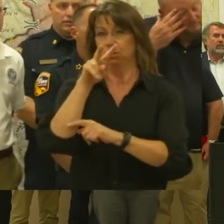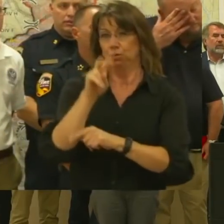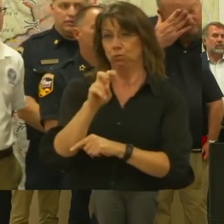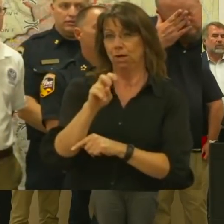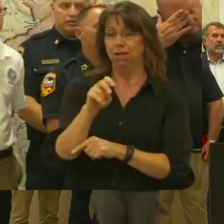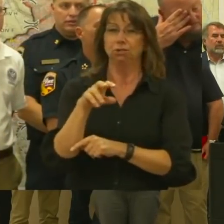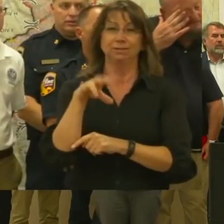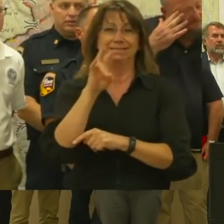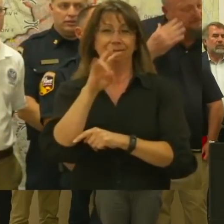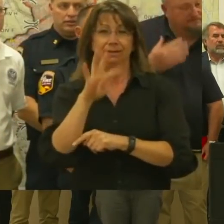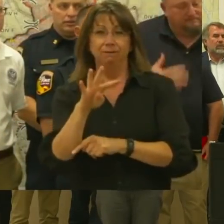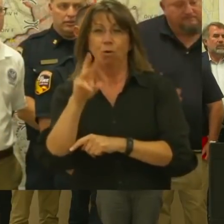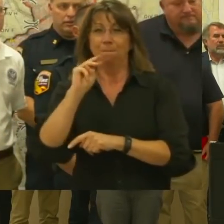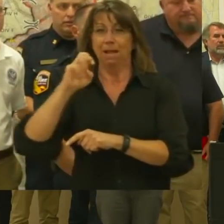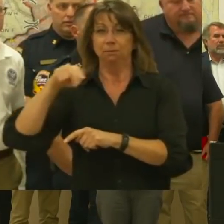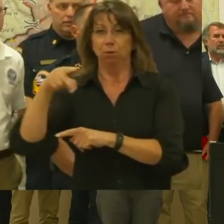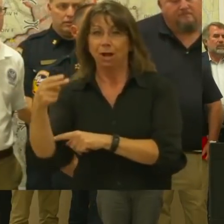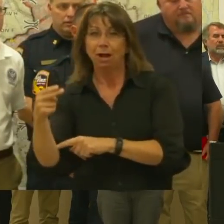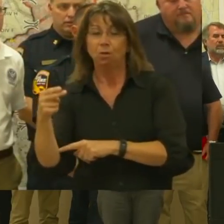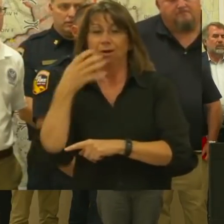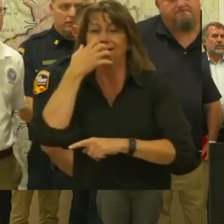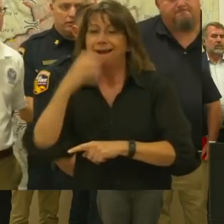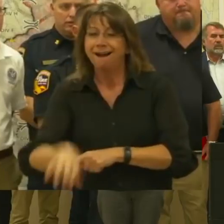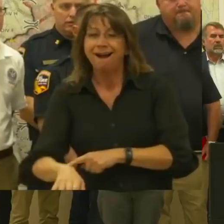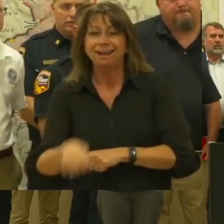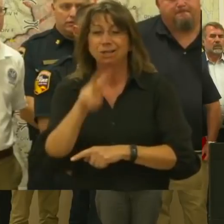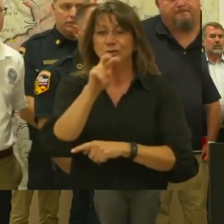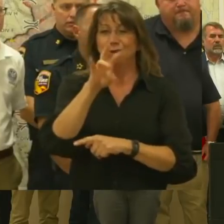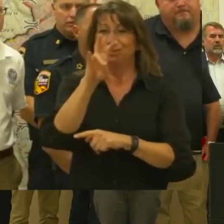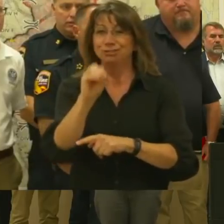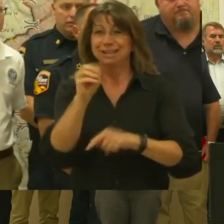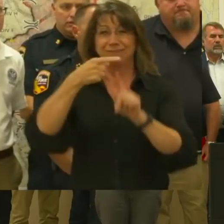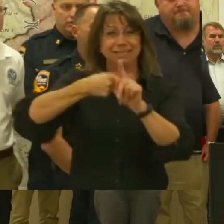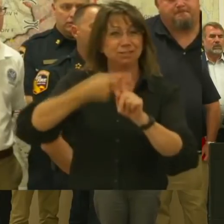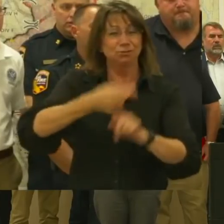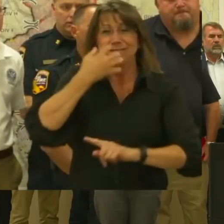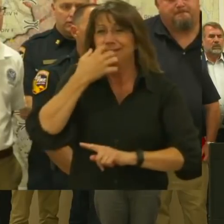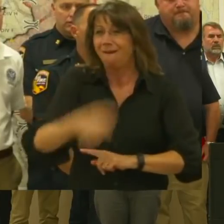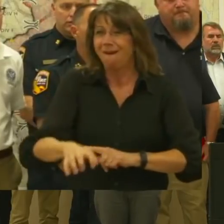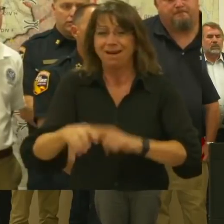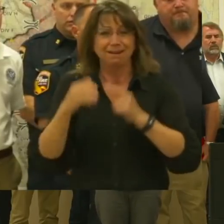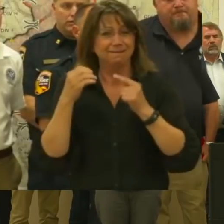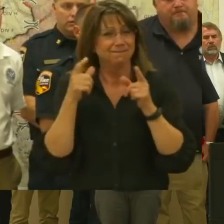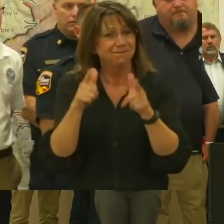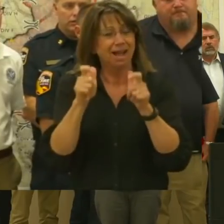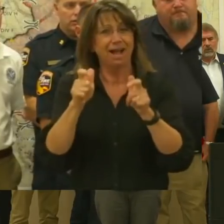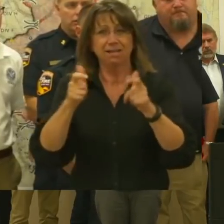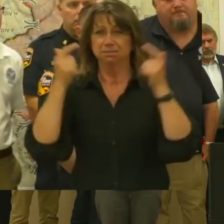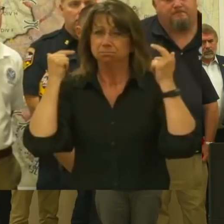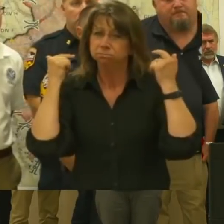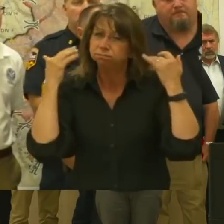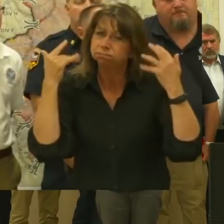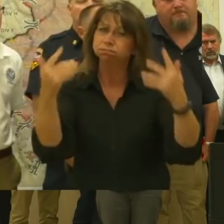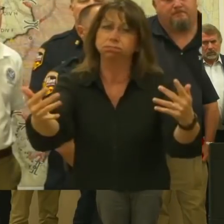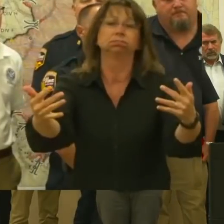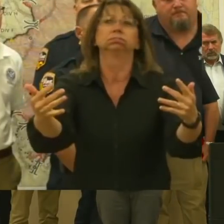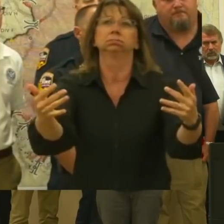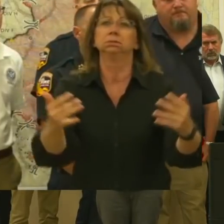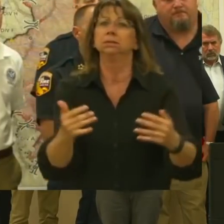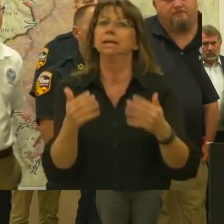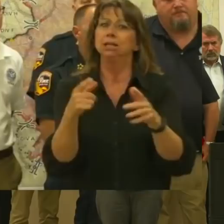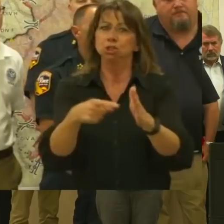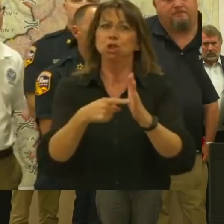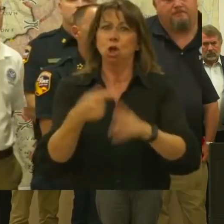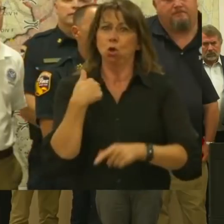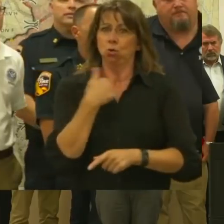This was a hot and fast-moving storm of fire. So it shows us that as we continue to see the effects